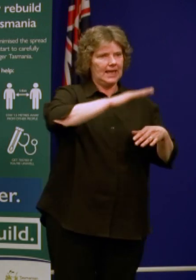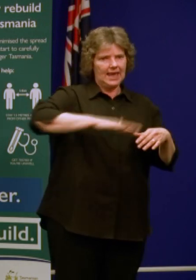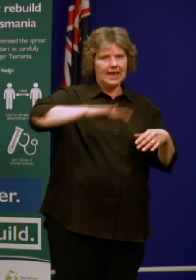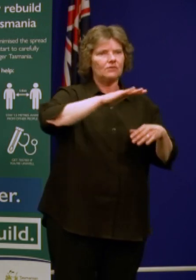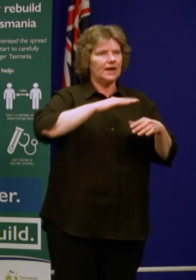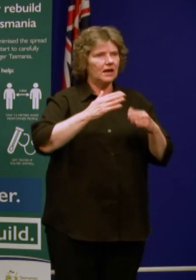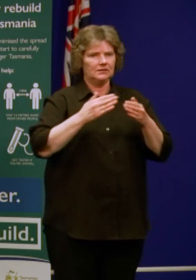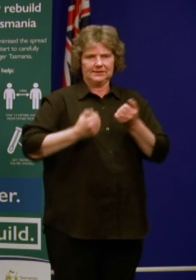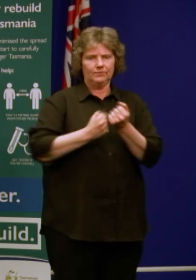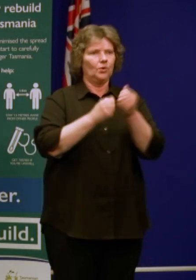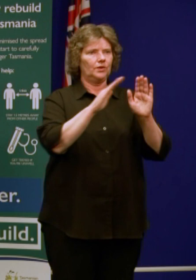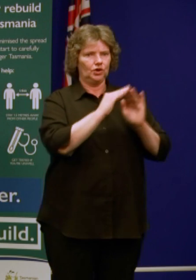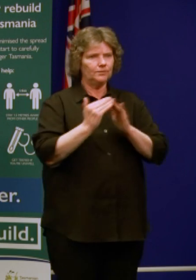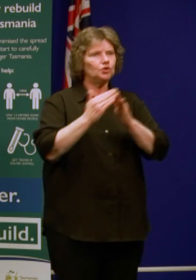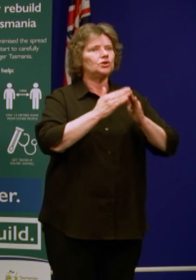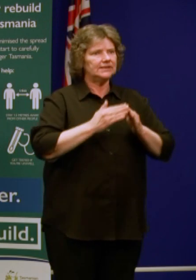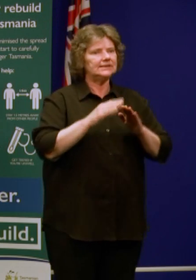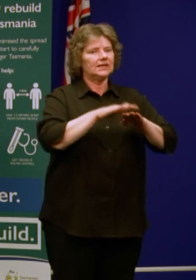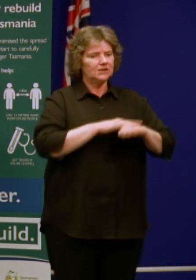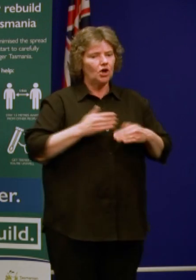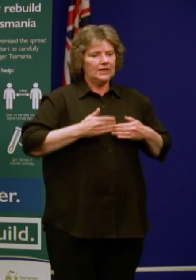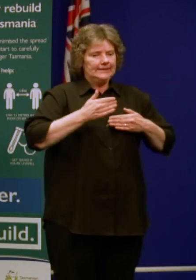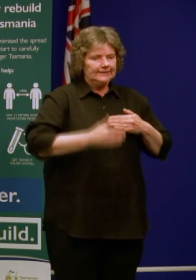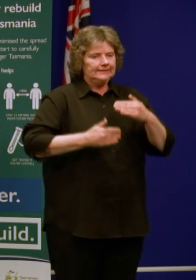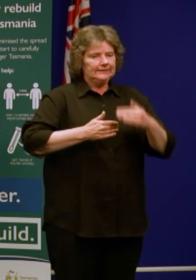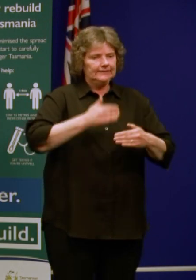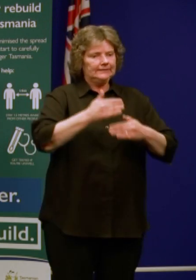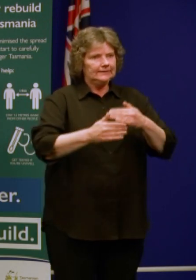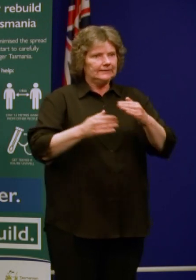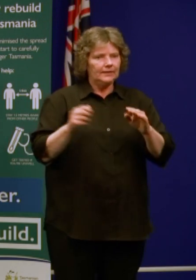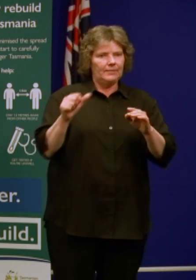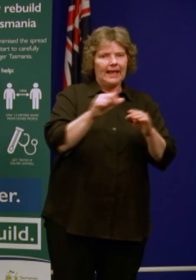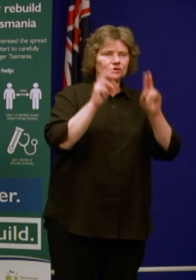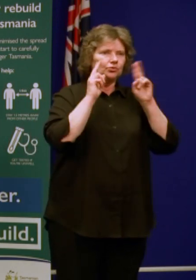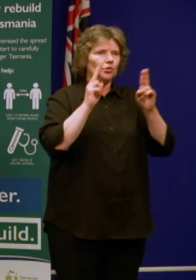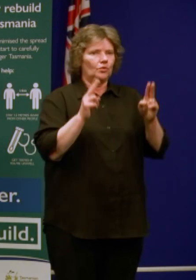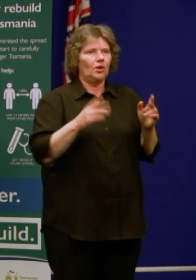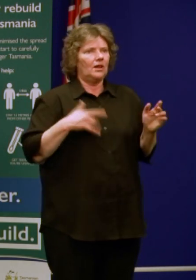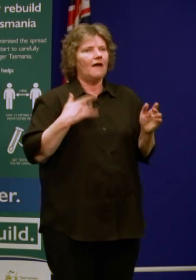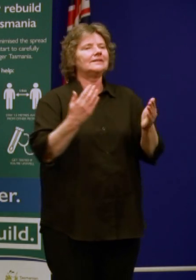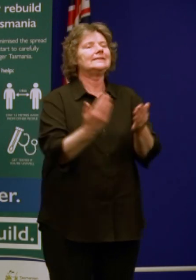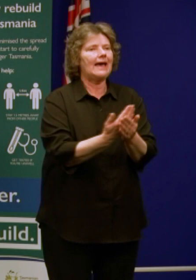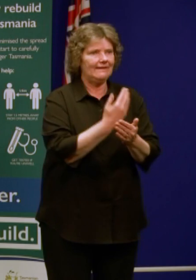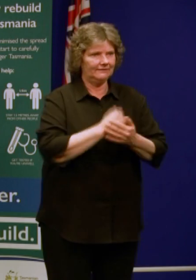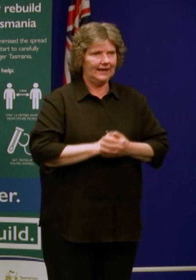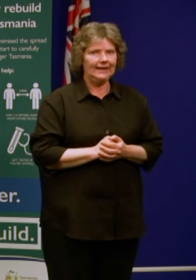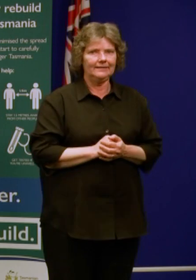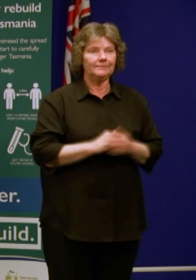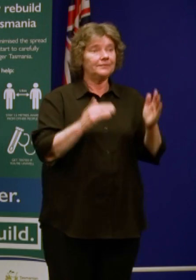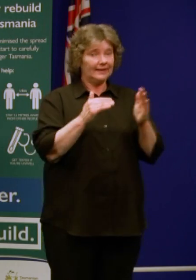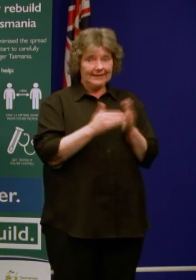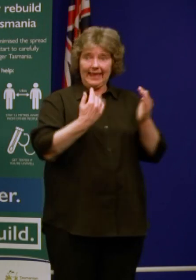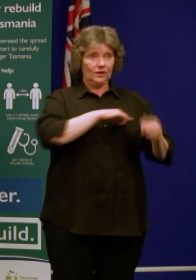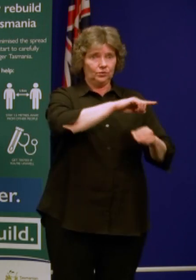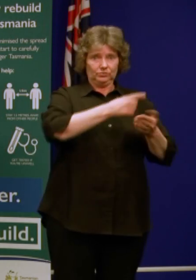life that we can do so safely. Right now we're all enjoying many activities that for a period of time there we couldn't